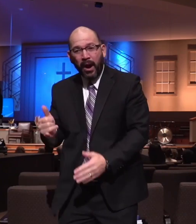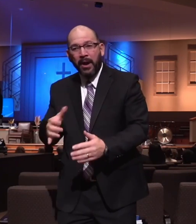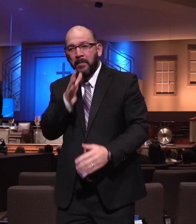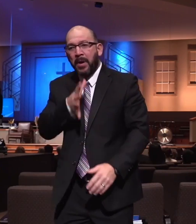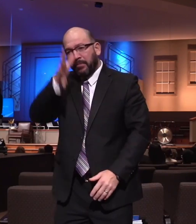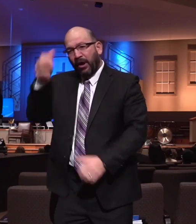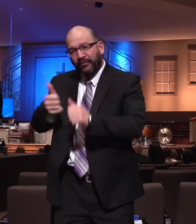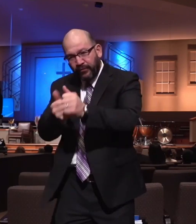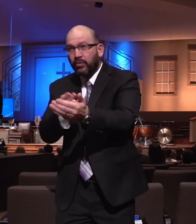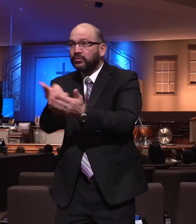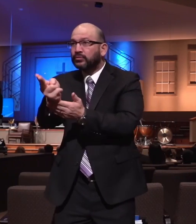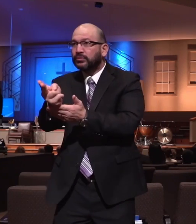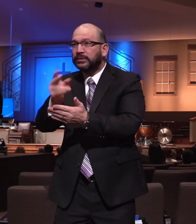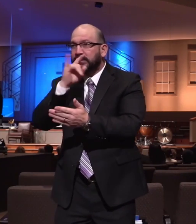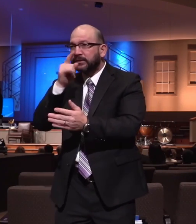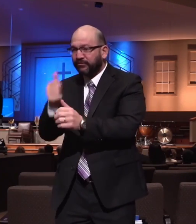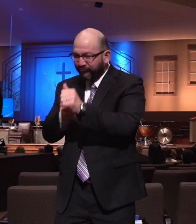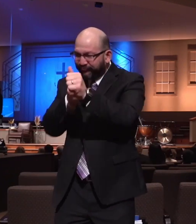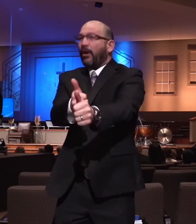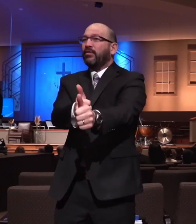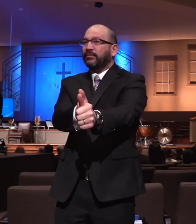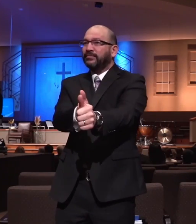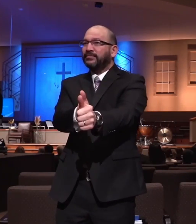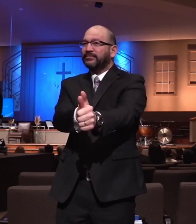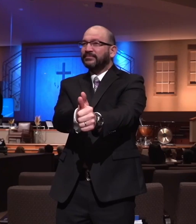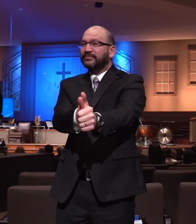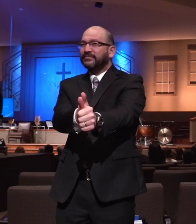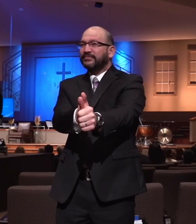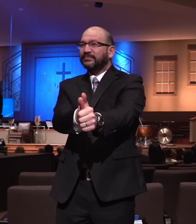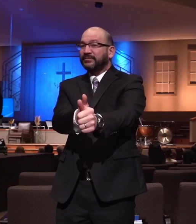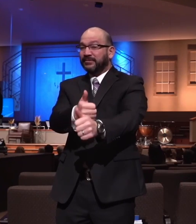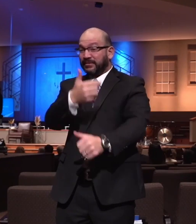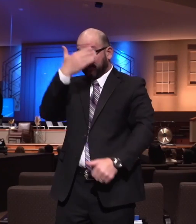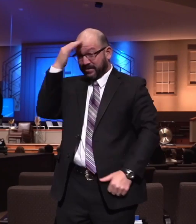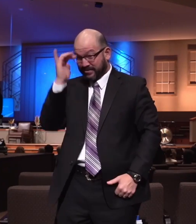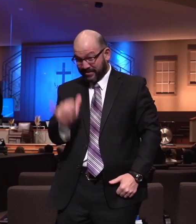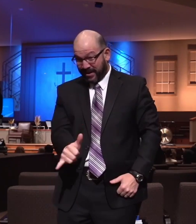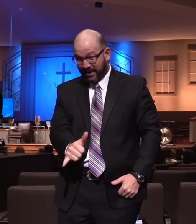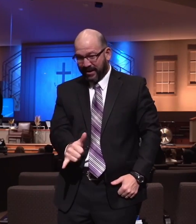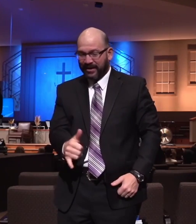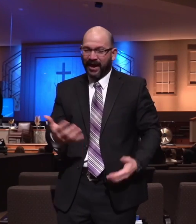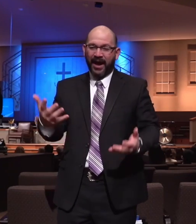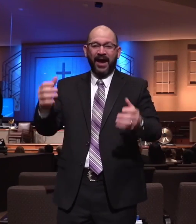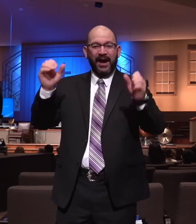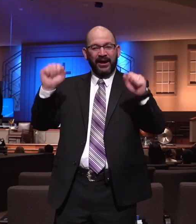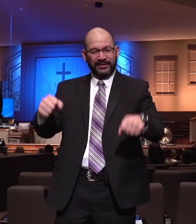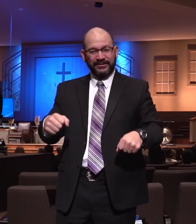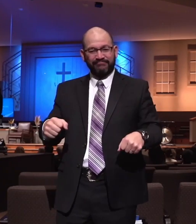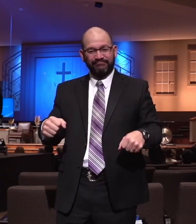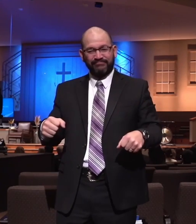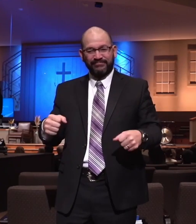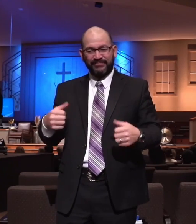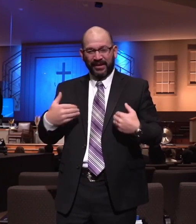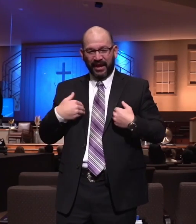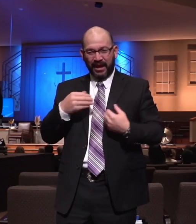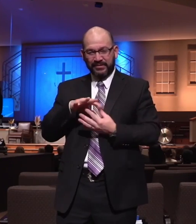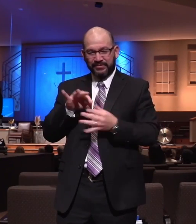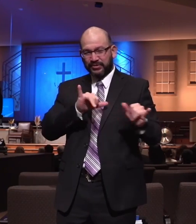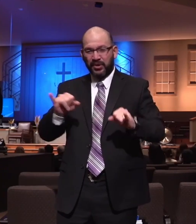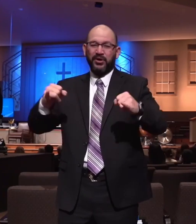daddies walking in the truth. And because of that, they were able to have a spiritual kind of